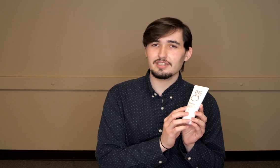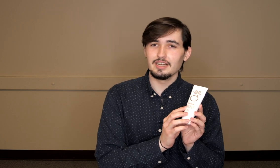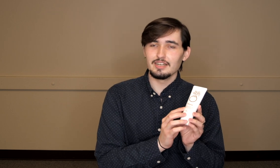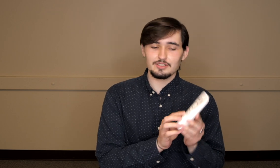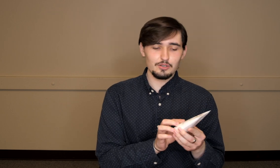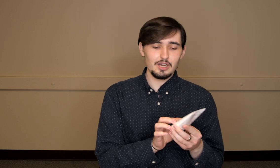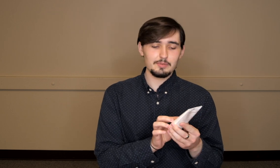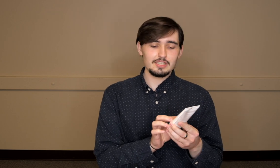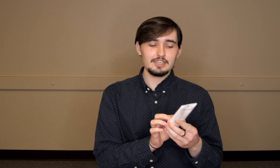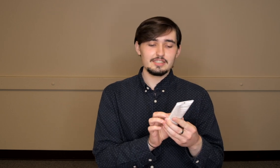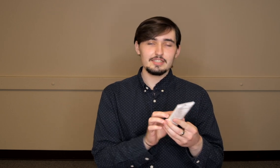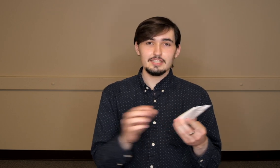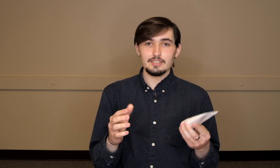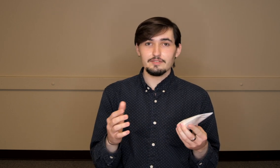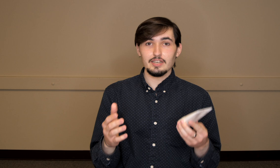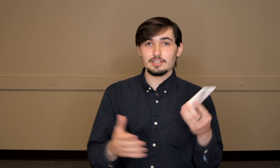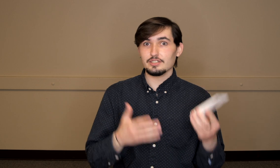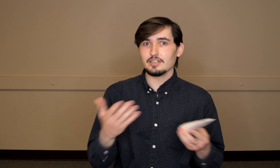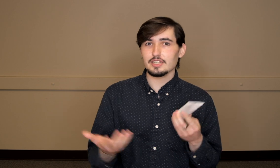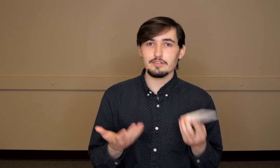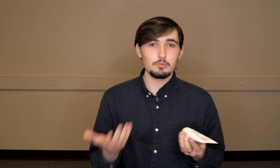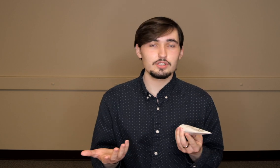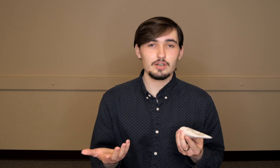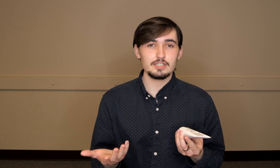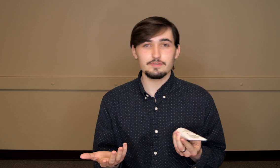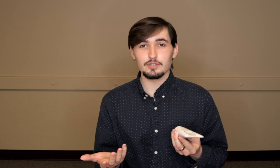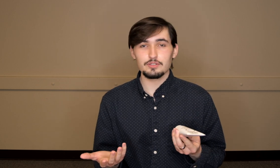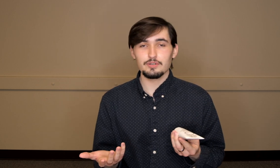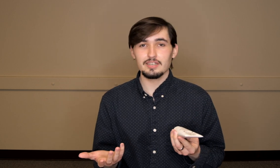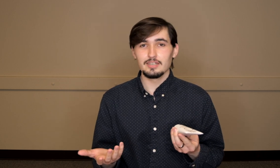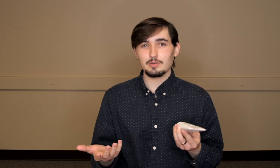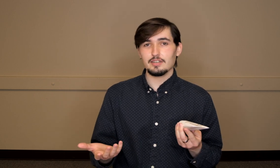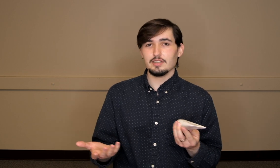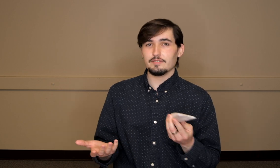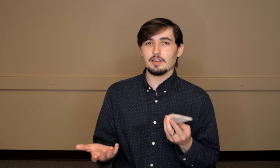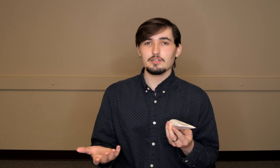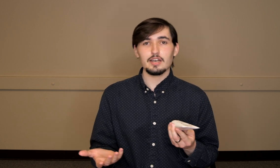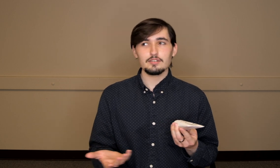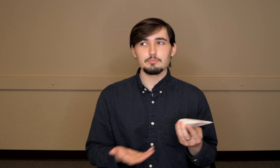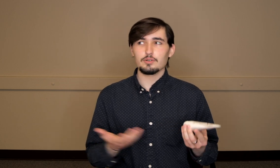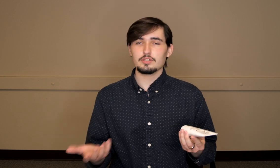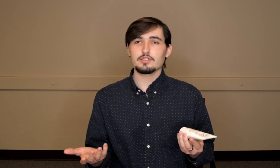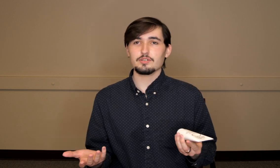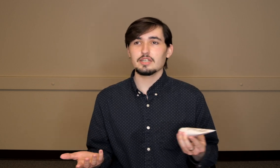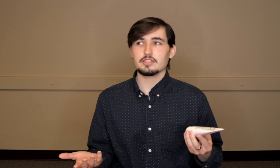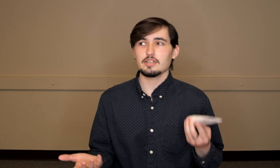so I'm excited to see if it actually does have a moisturizing feel to it because I found that mineral sunscreens can